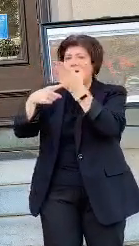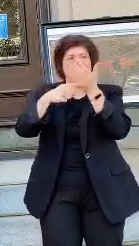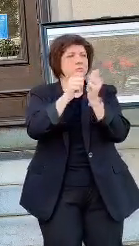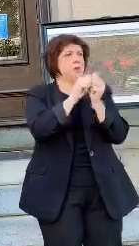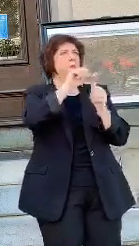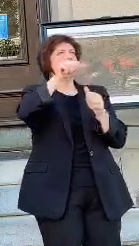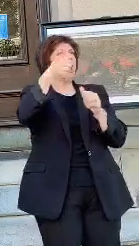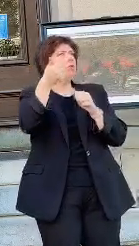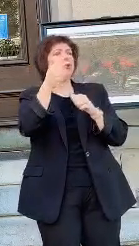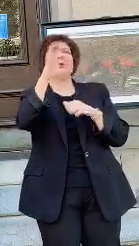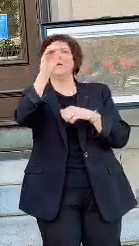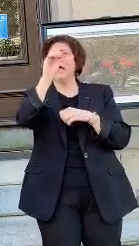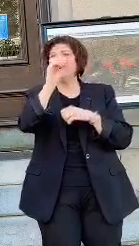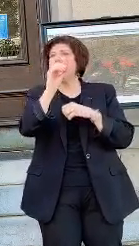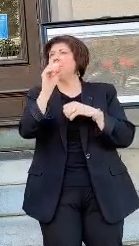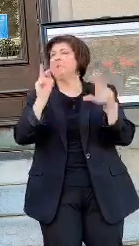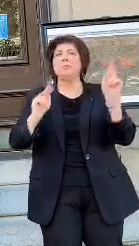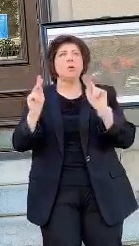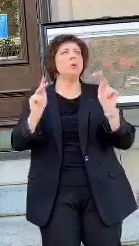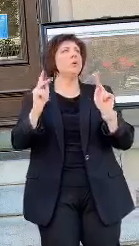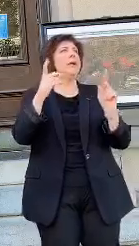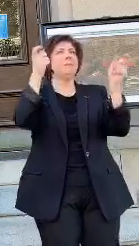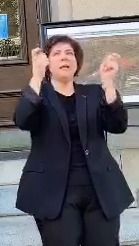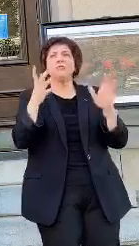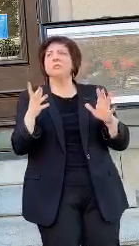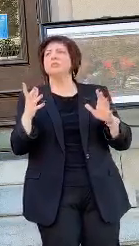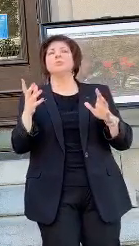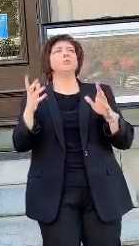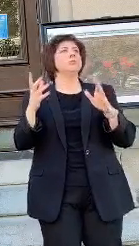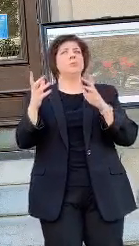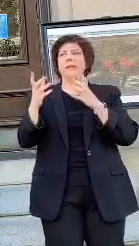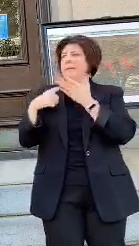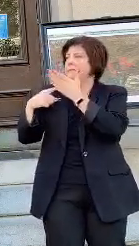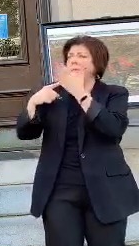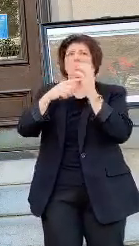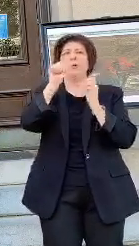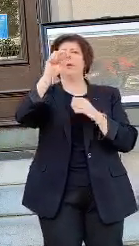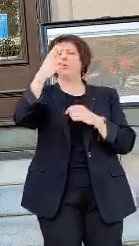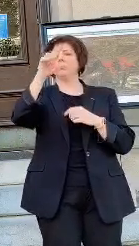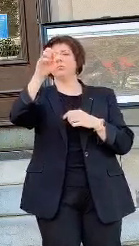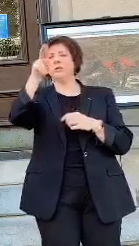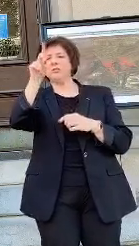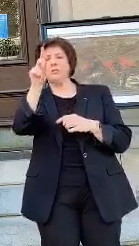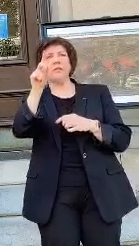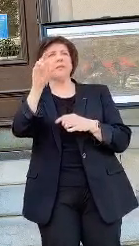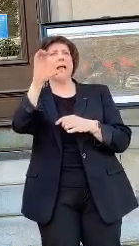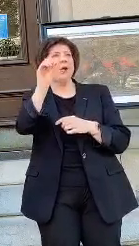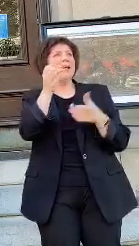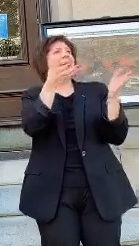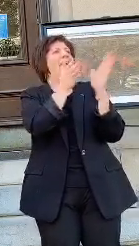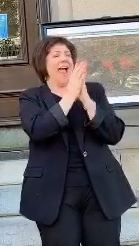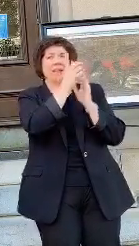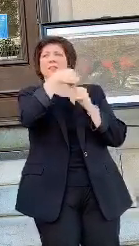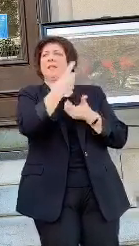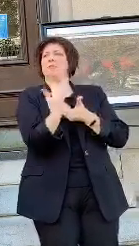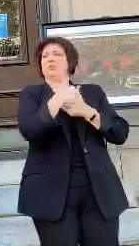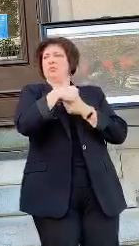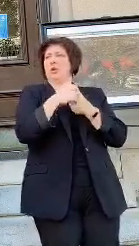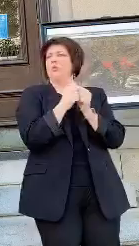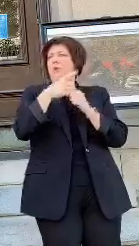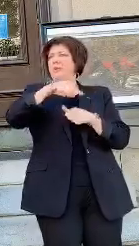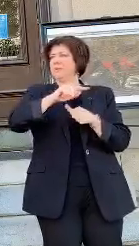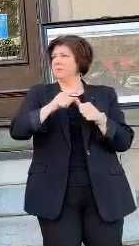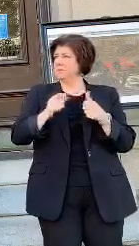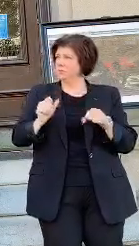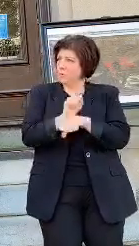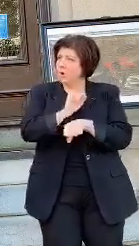also with some other municipalities in the county and also with Richland County asking them to join us in this effort. will continue